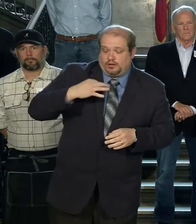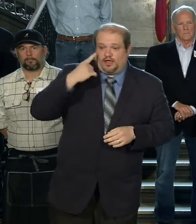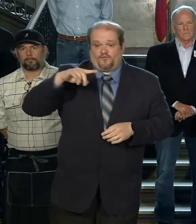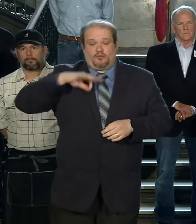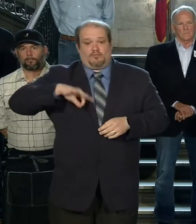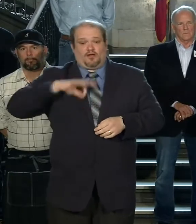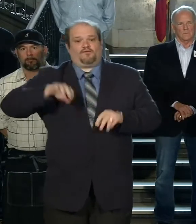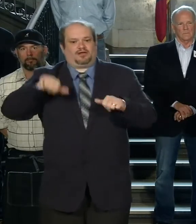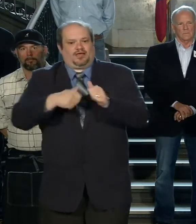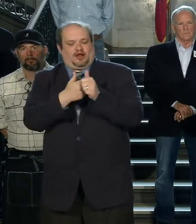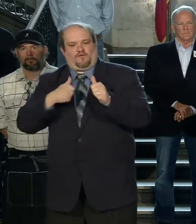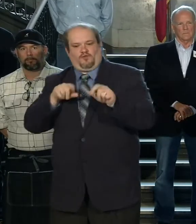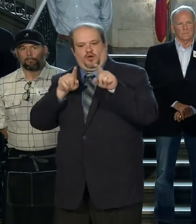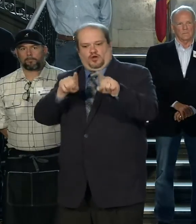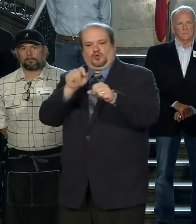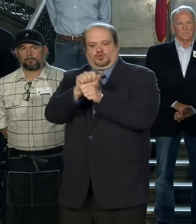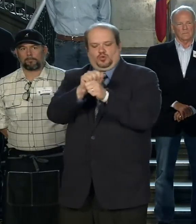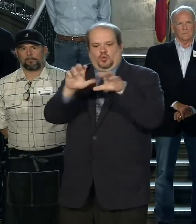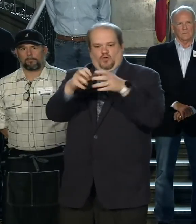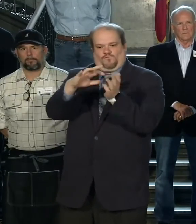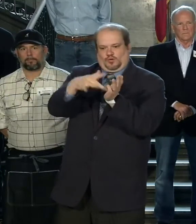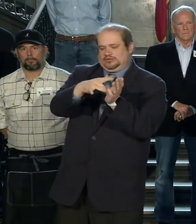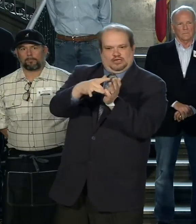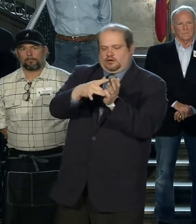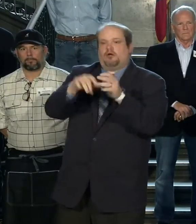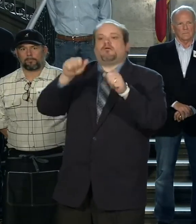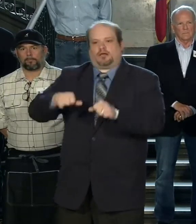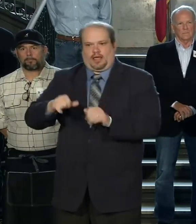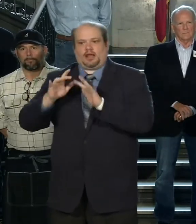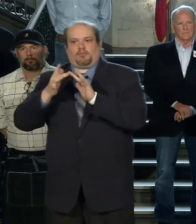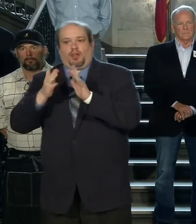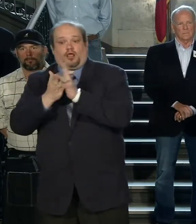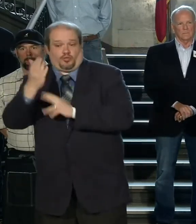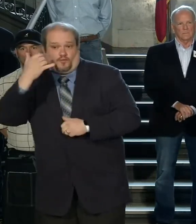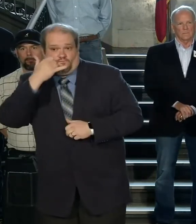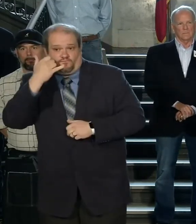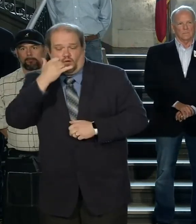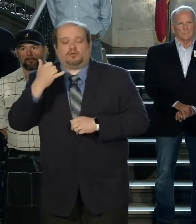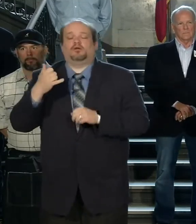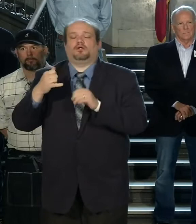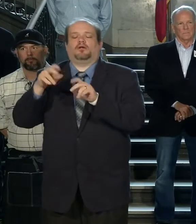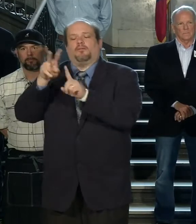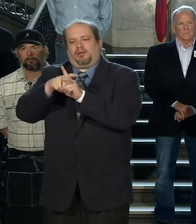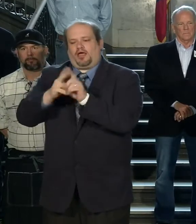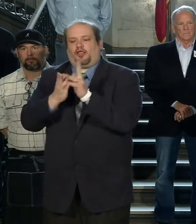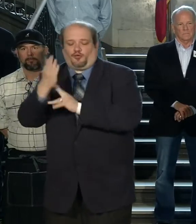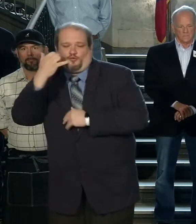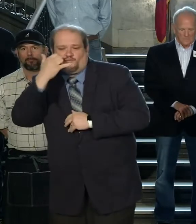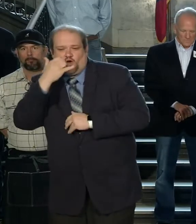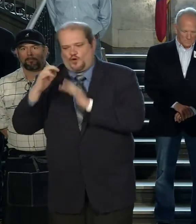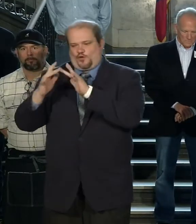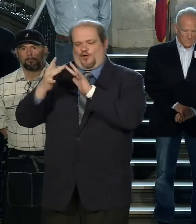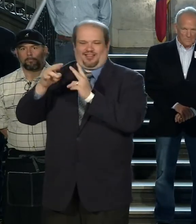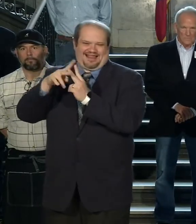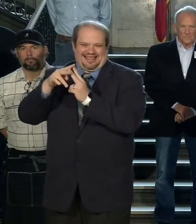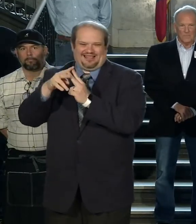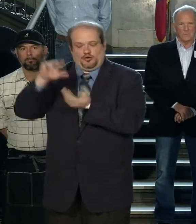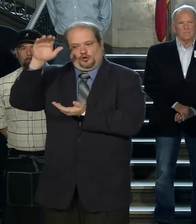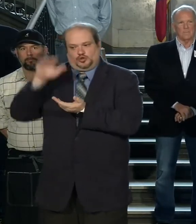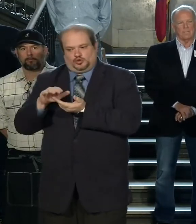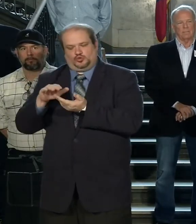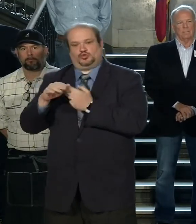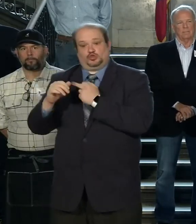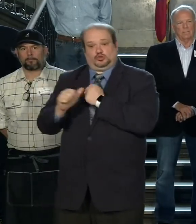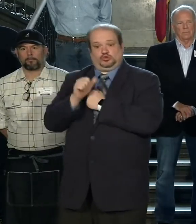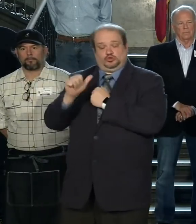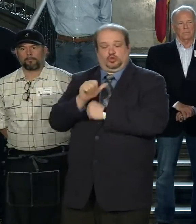benefits can avoid going to a workforce center. You can apply by phone or online in order to further reduce the risk of